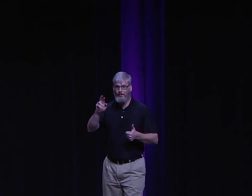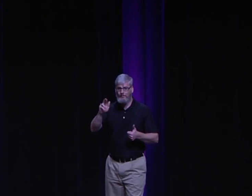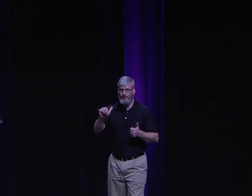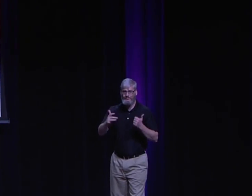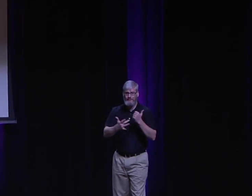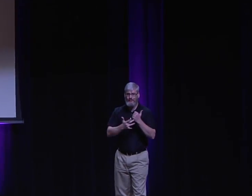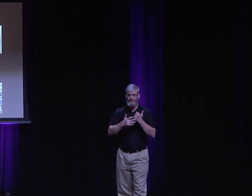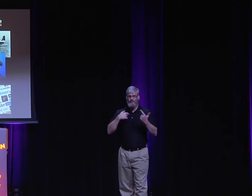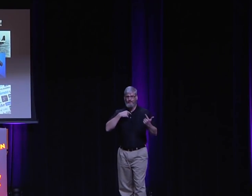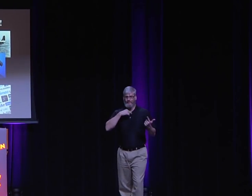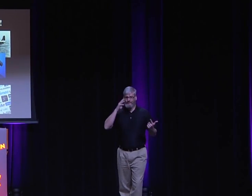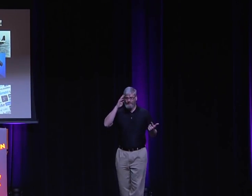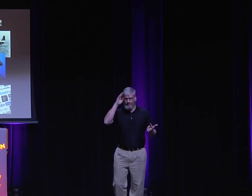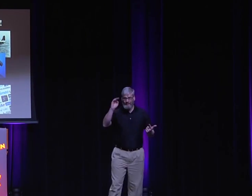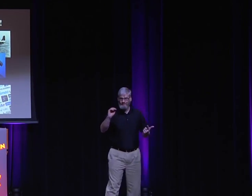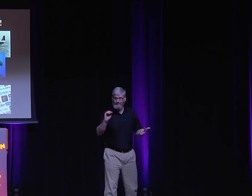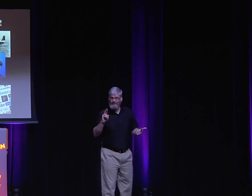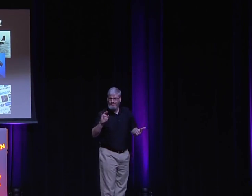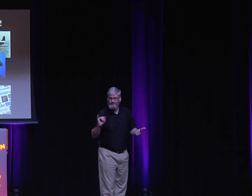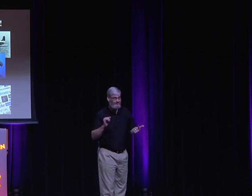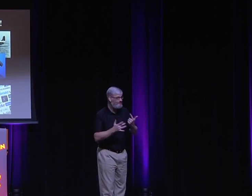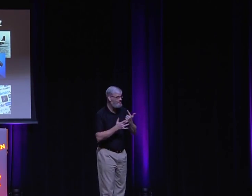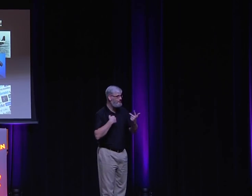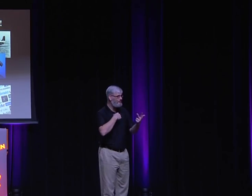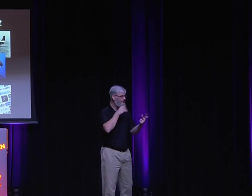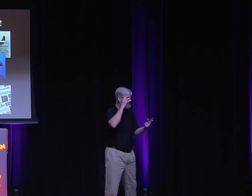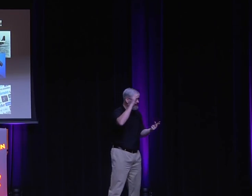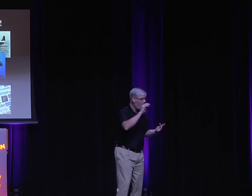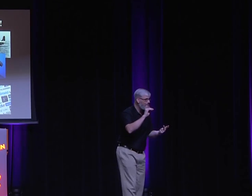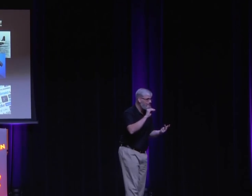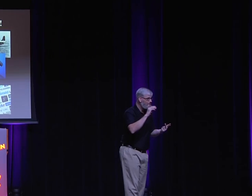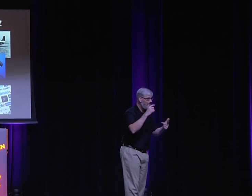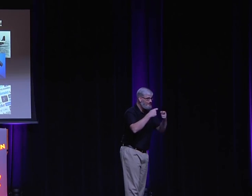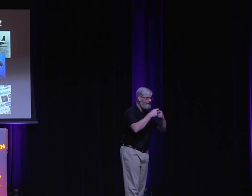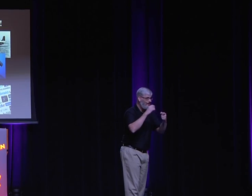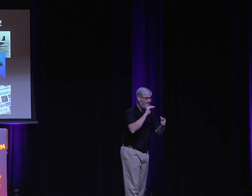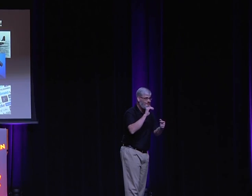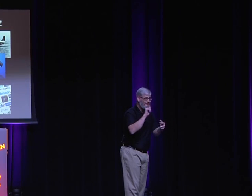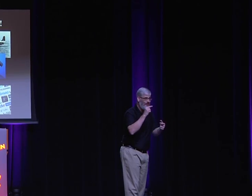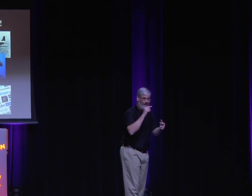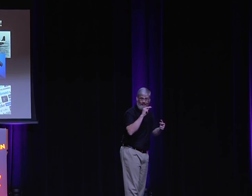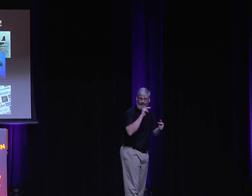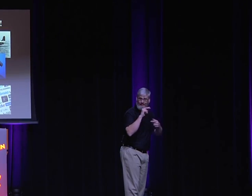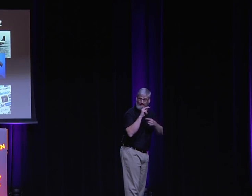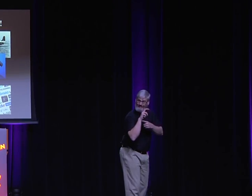So then, you know, we invented some technology called the X-ray machine, maybe in the MRI, magnetic